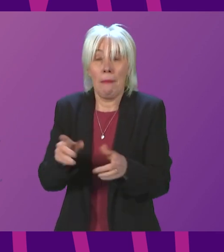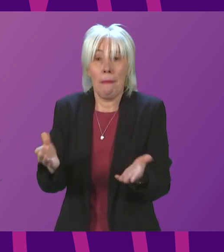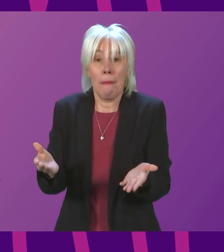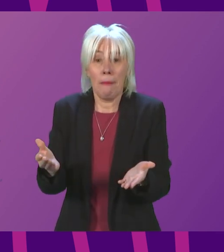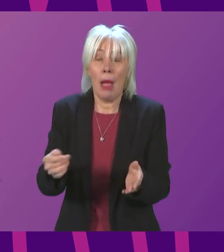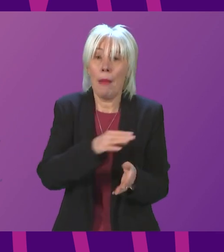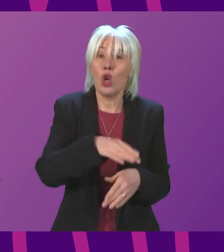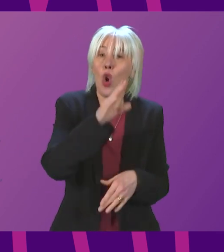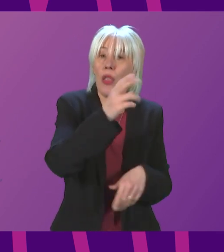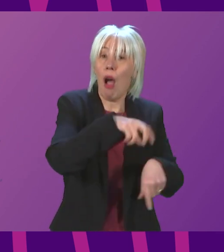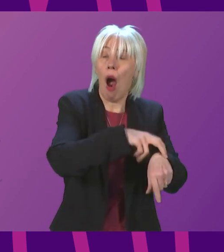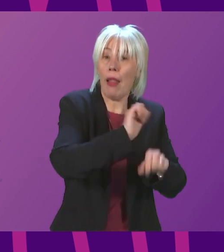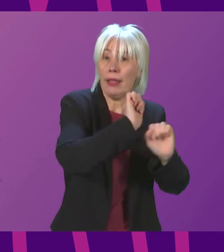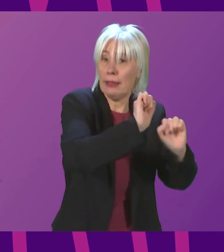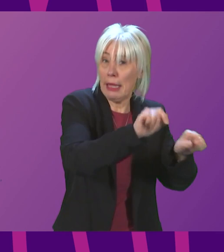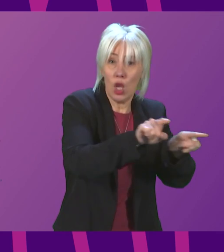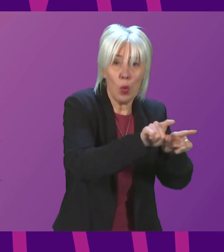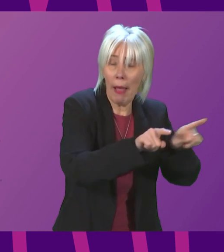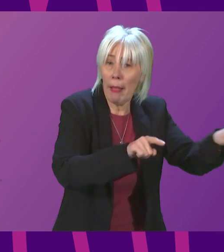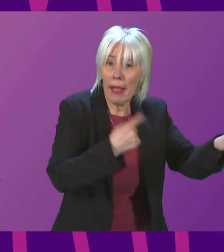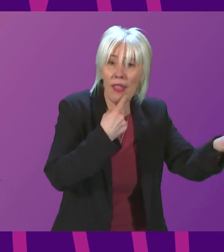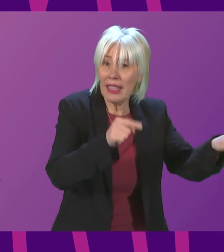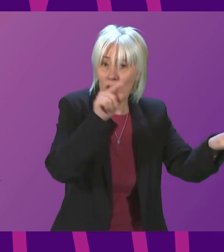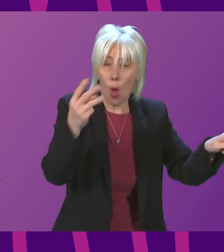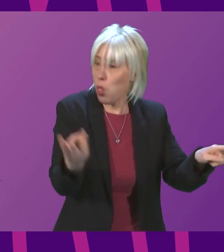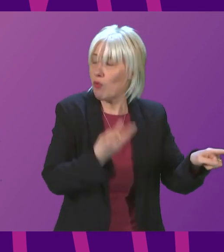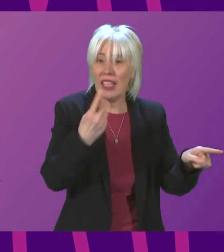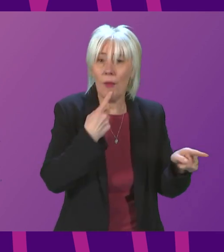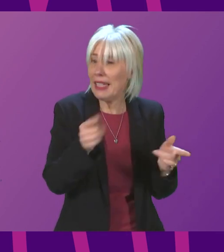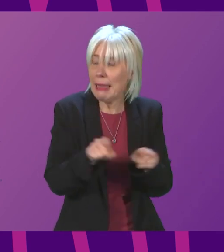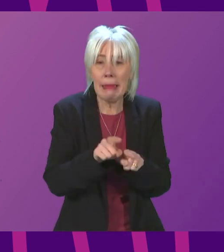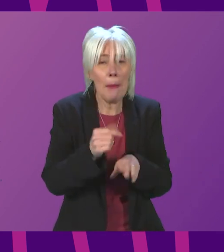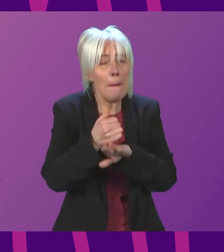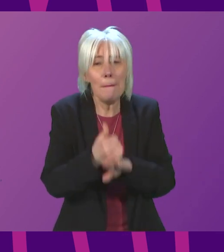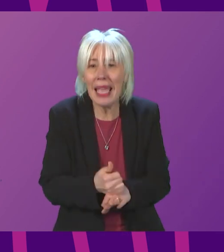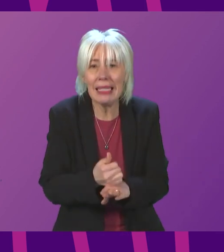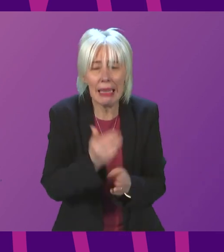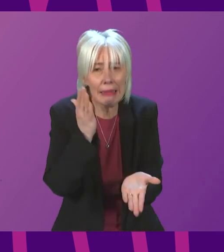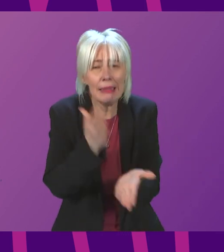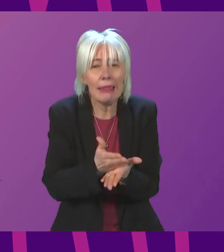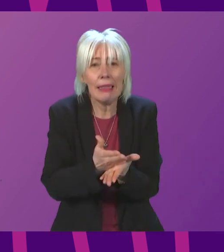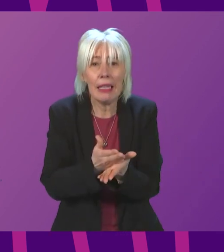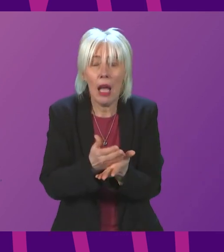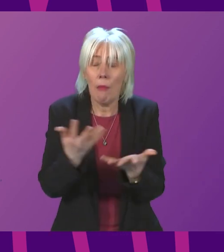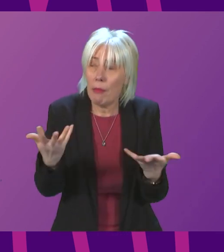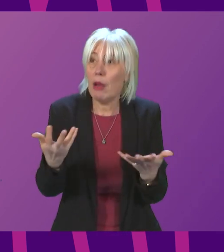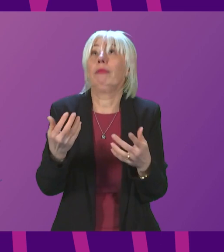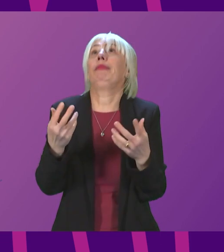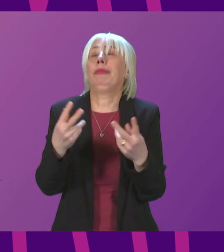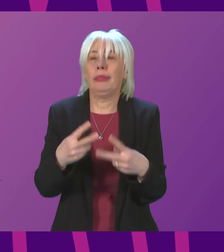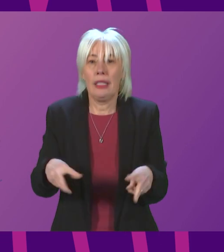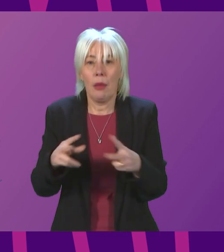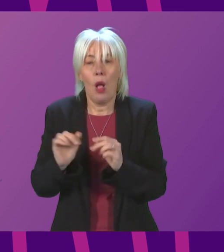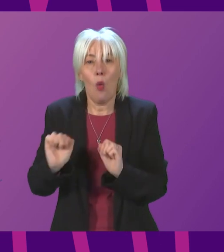normally right now in Northern Ireland makes these points as well. It is a basic fact and of course it is compounded by the fact that the